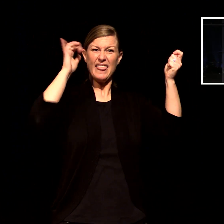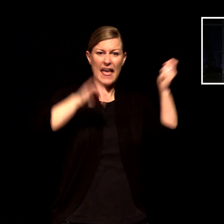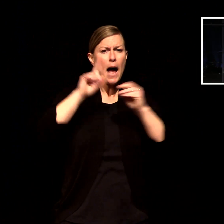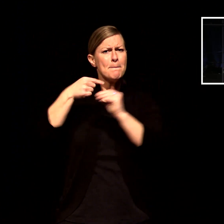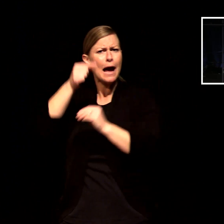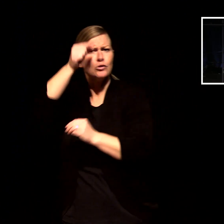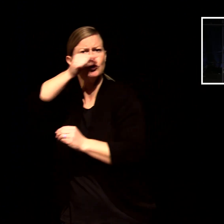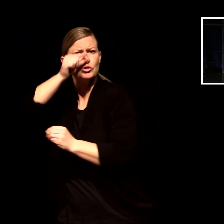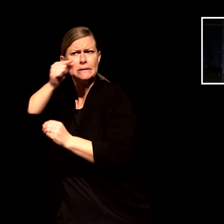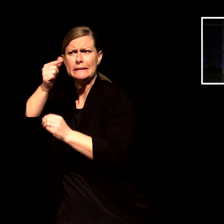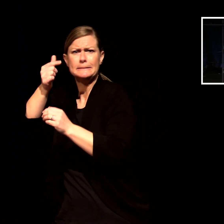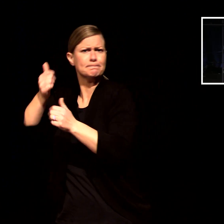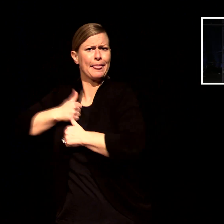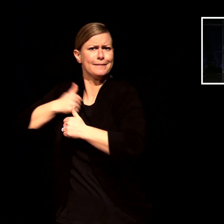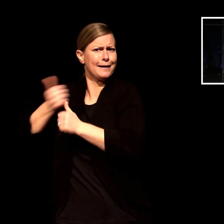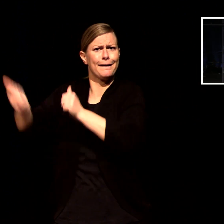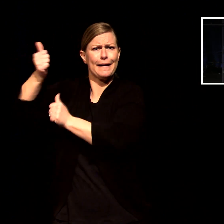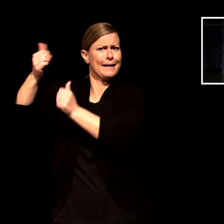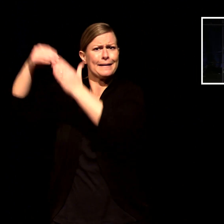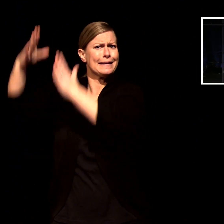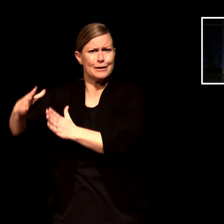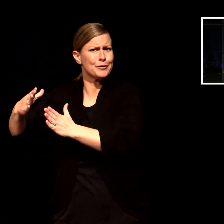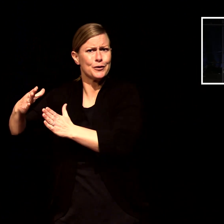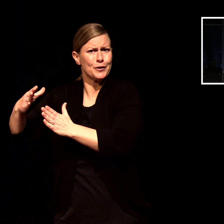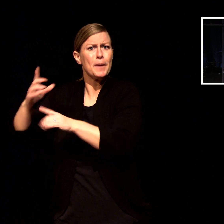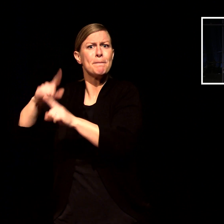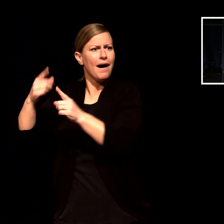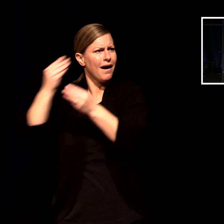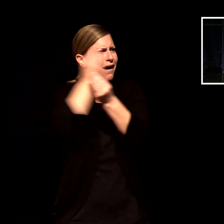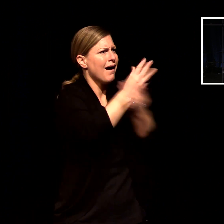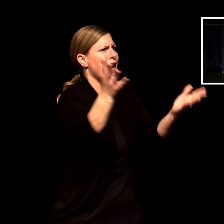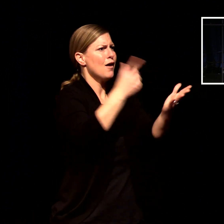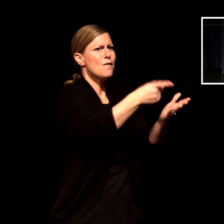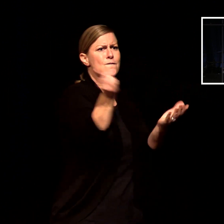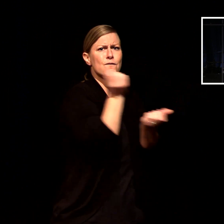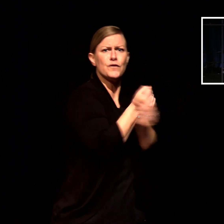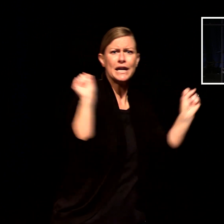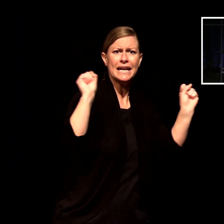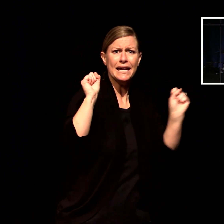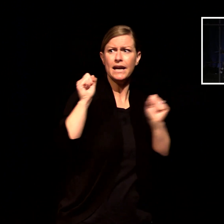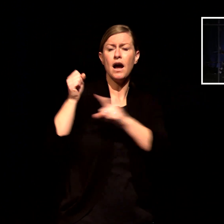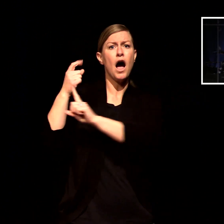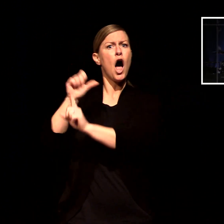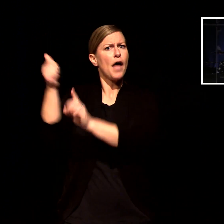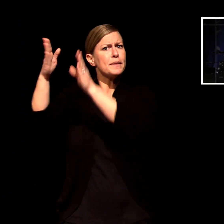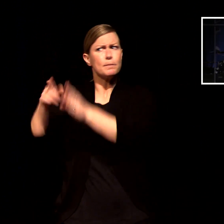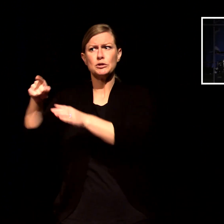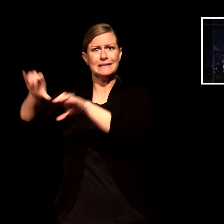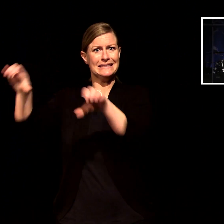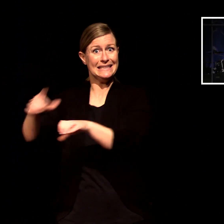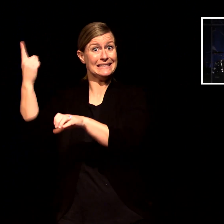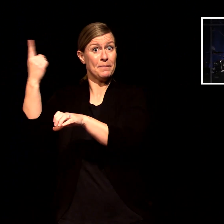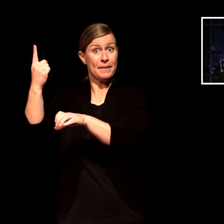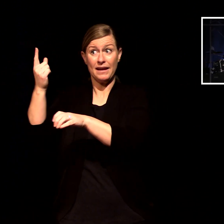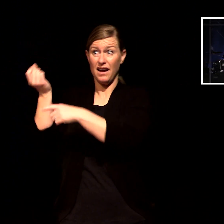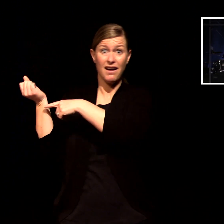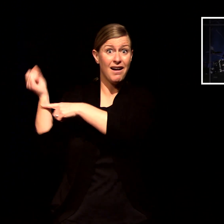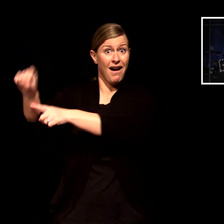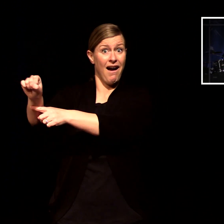the gospel message it's about news that has changed our standing forever you see the gospel